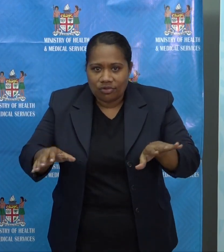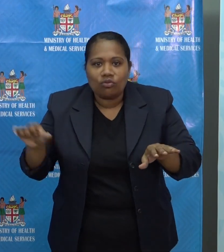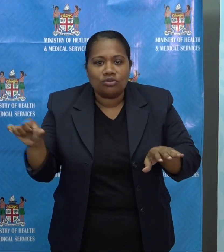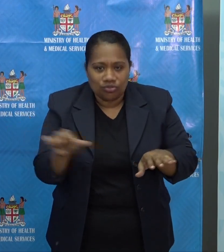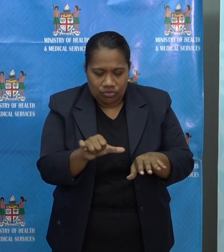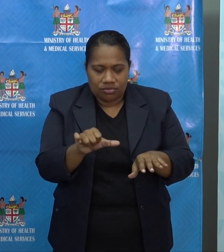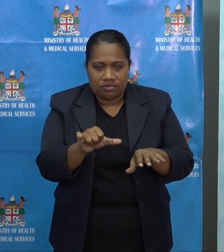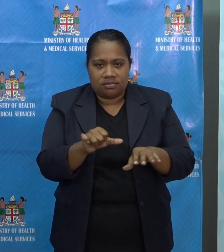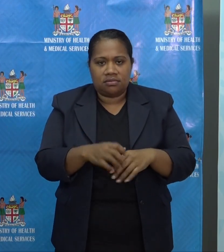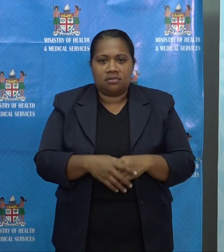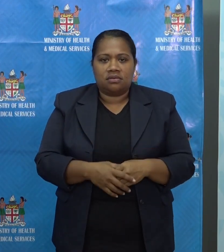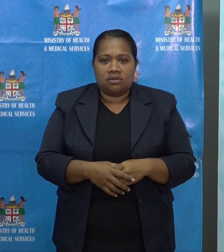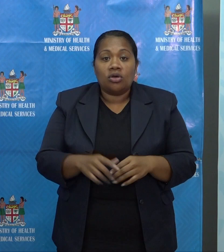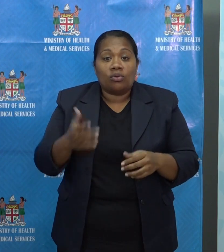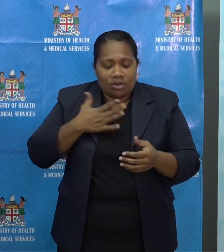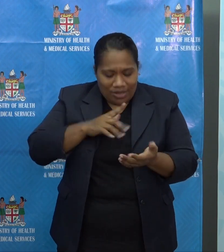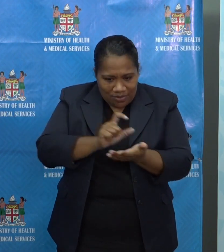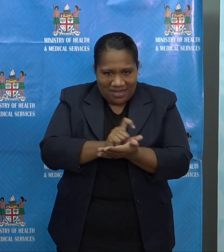very clear about that.